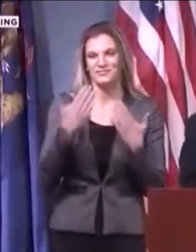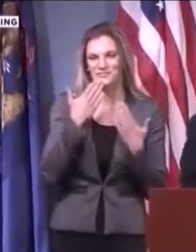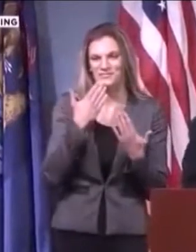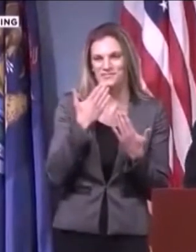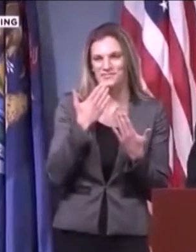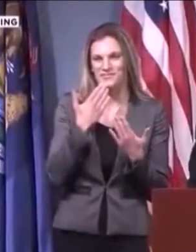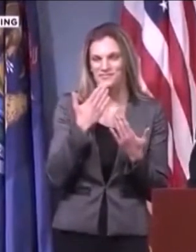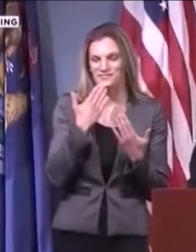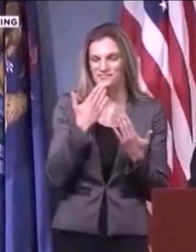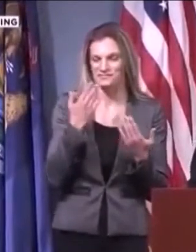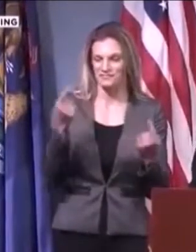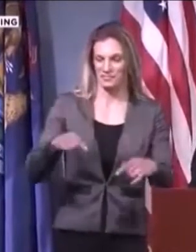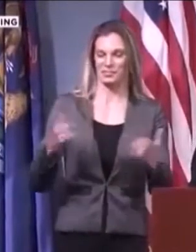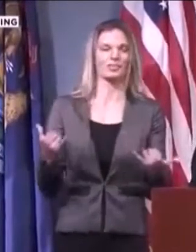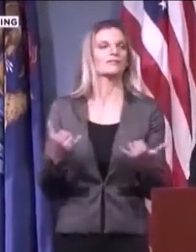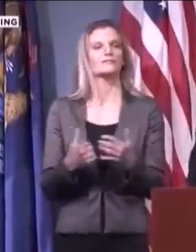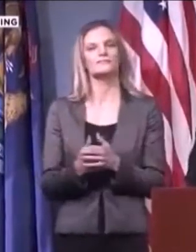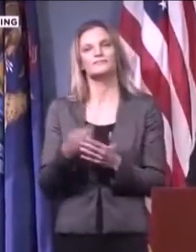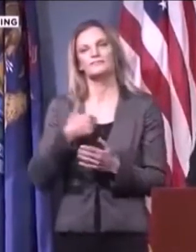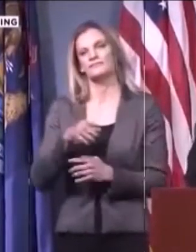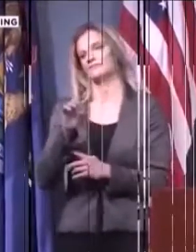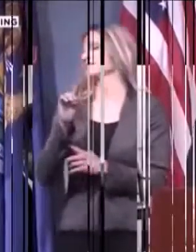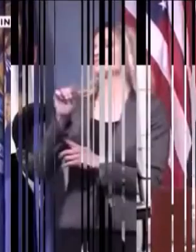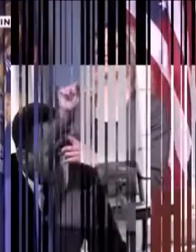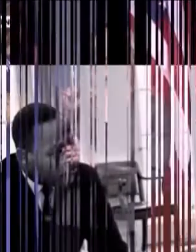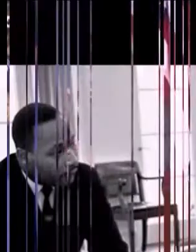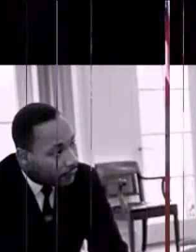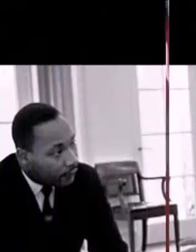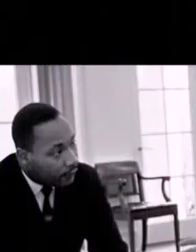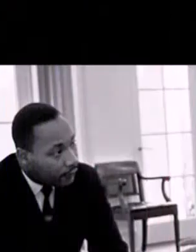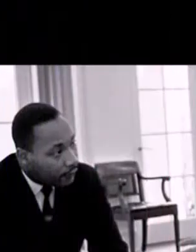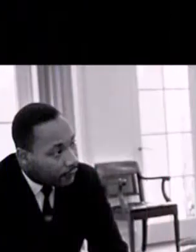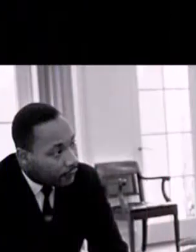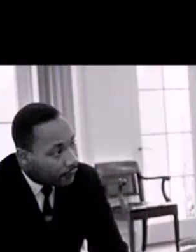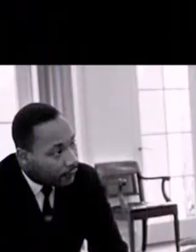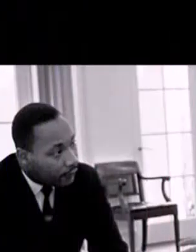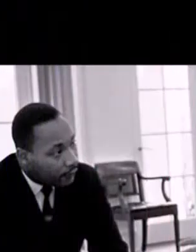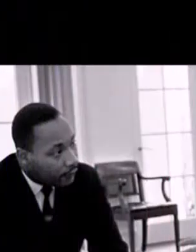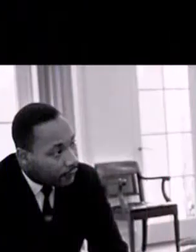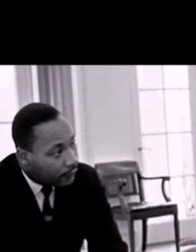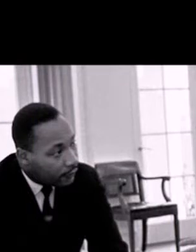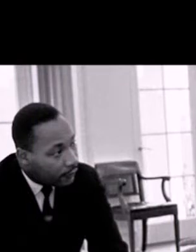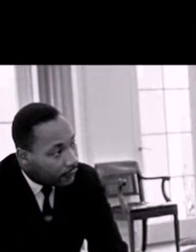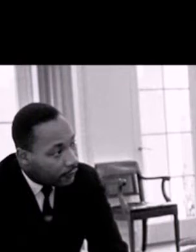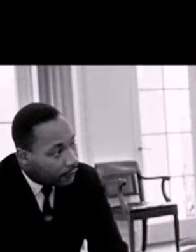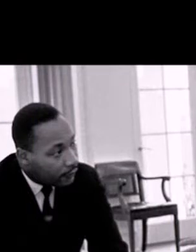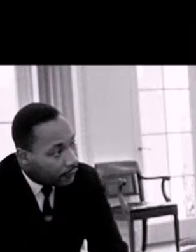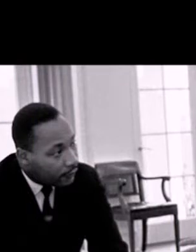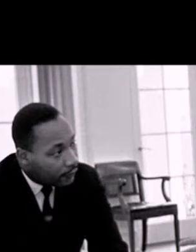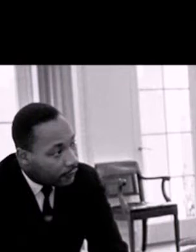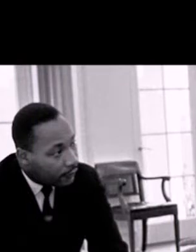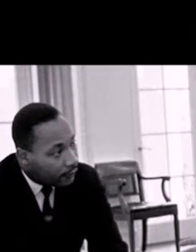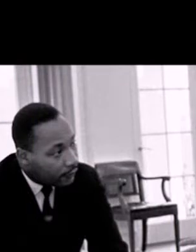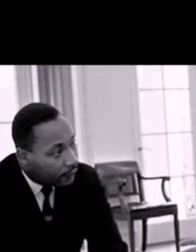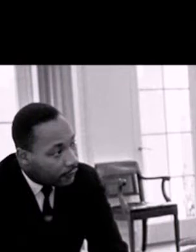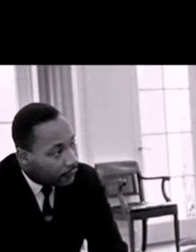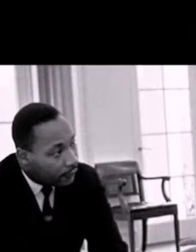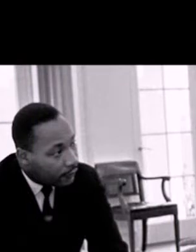and that's governor Whitmer, you know, her boss's political party. I mean, anybody know LBJ?